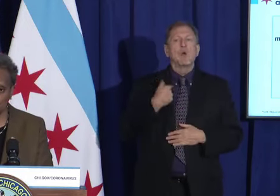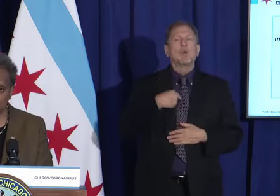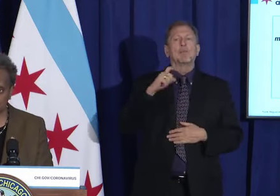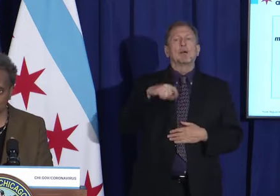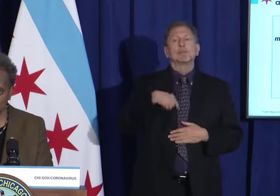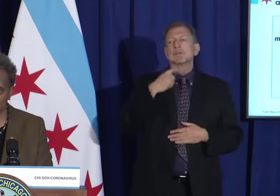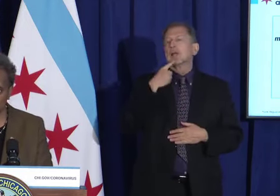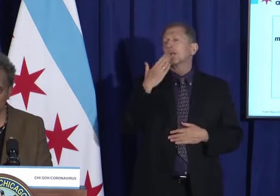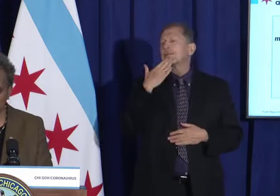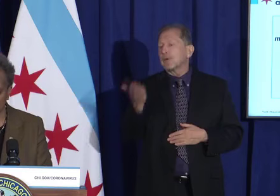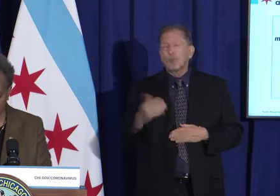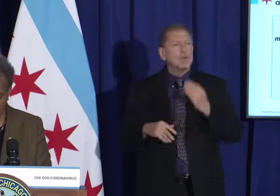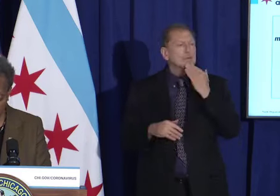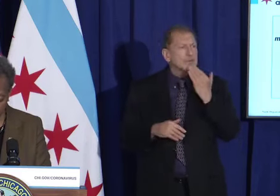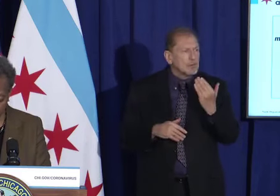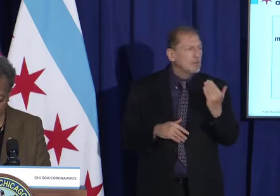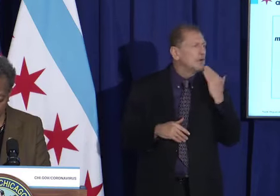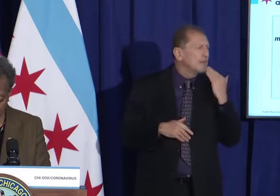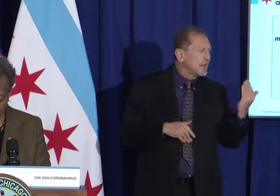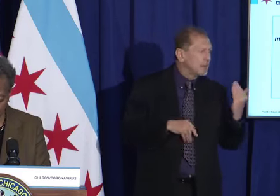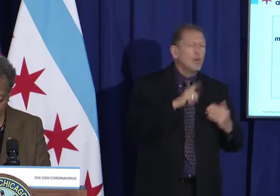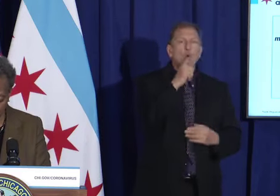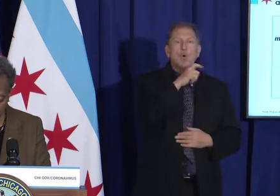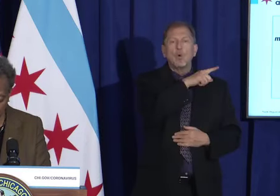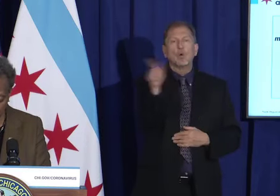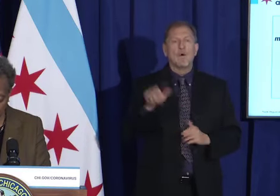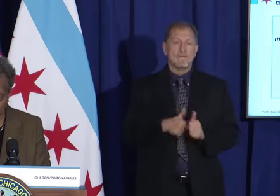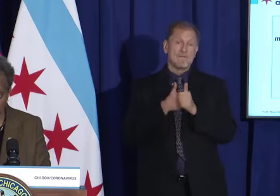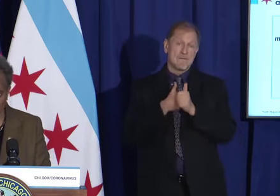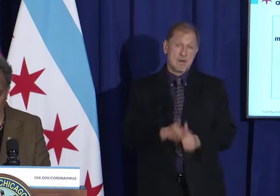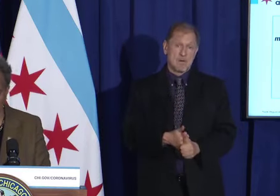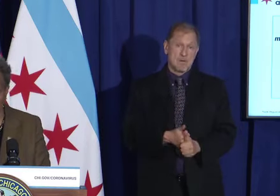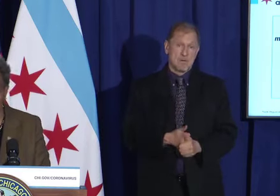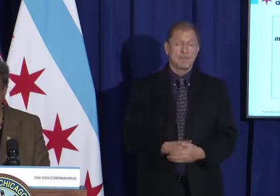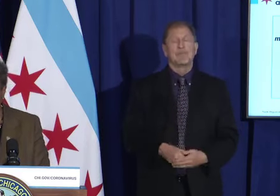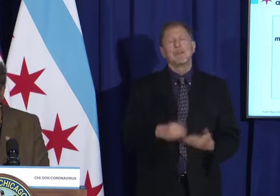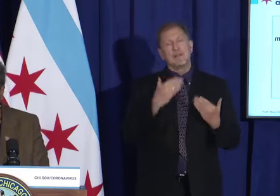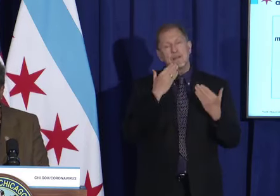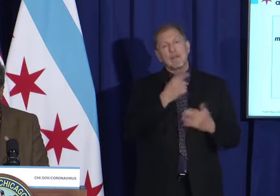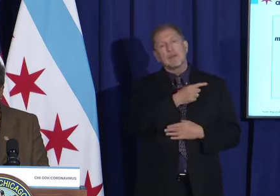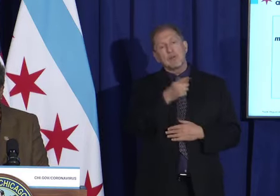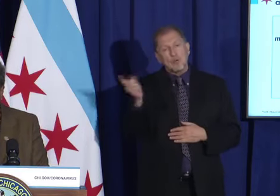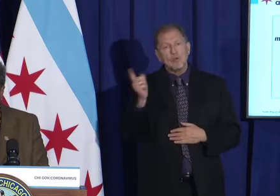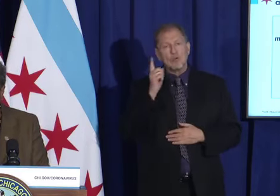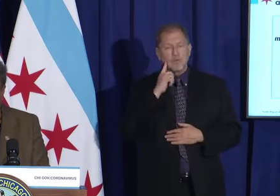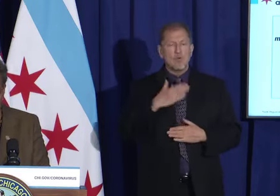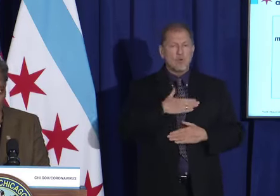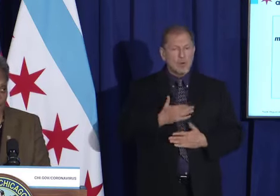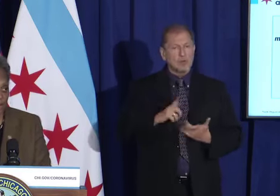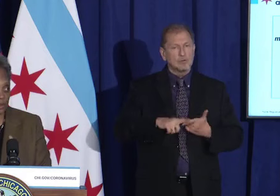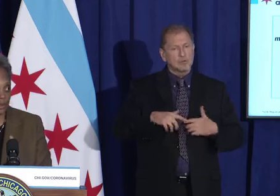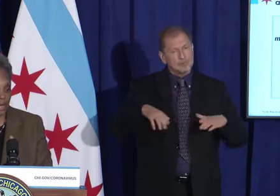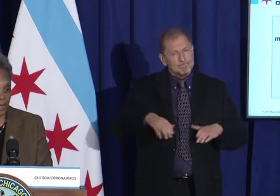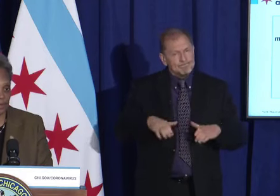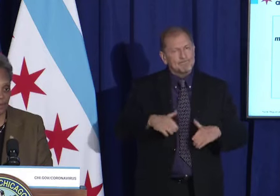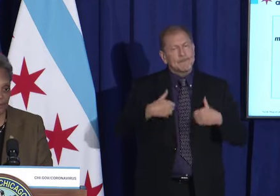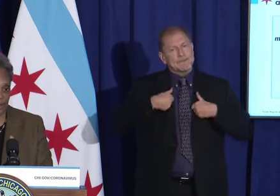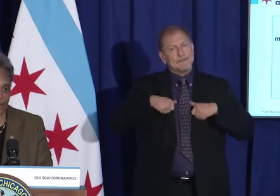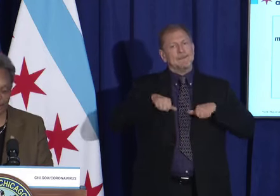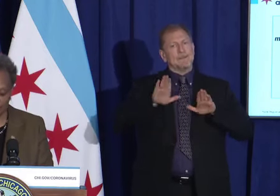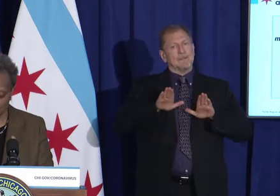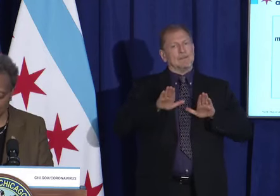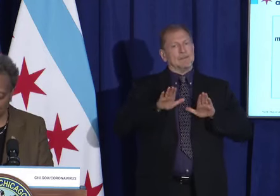you a debt of gratitude and thanks. Thanks for your sacrifices. And I want to also, again,